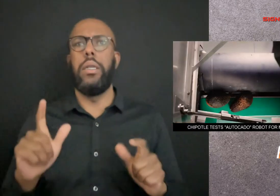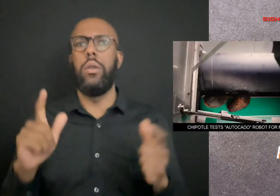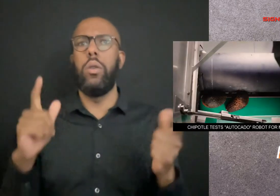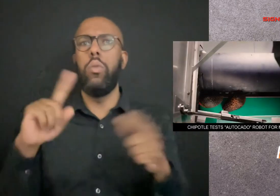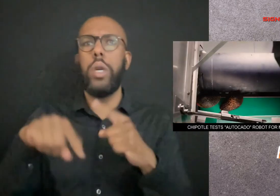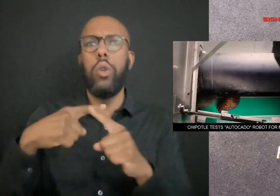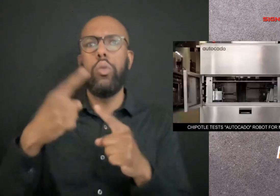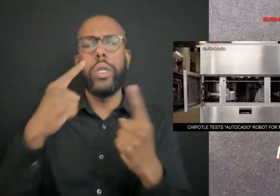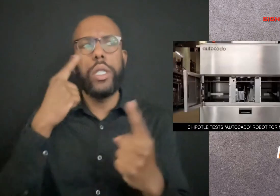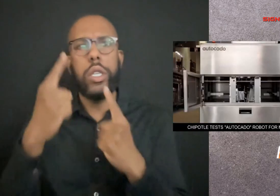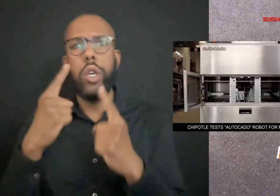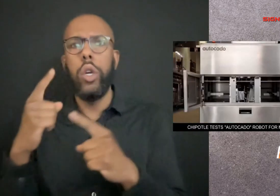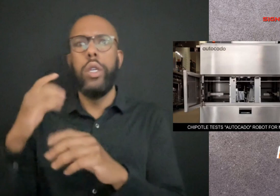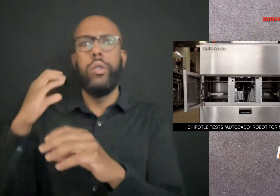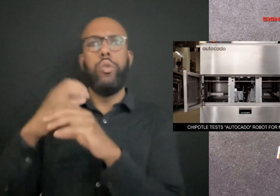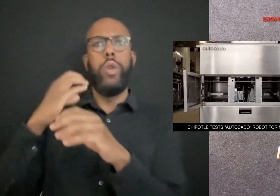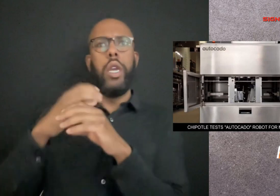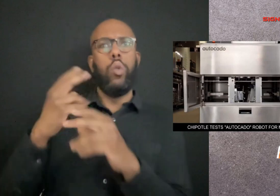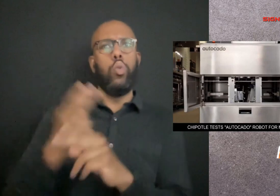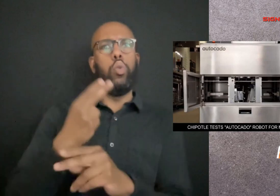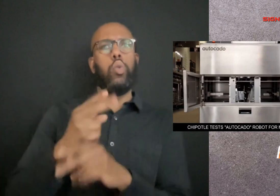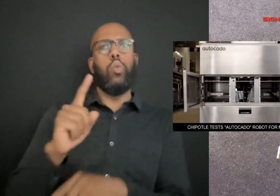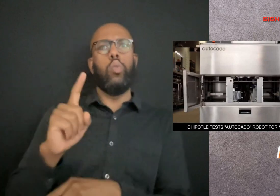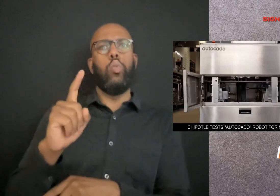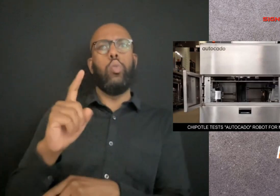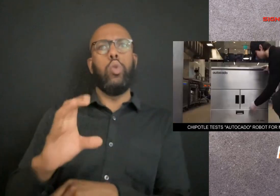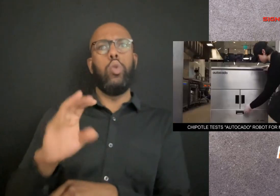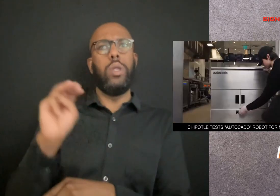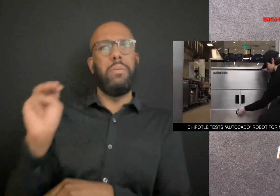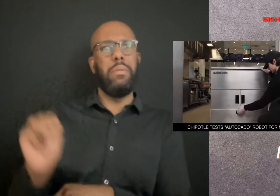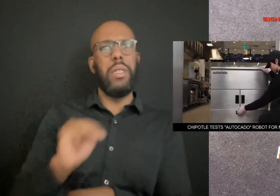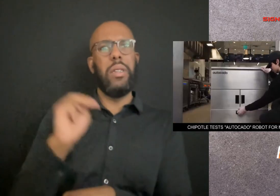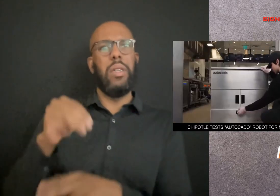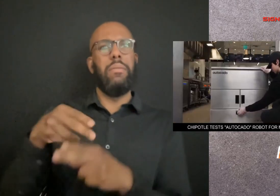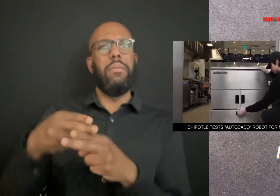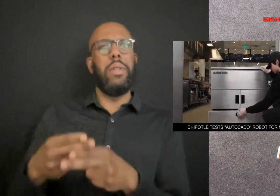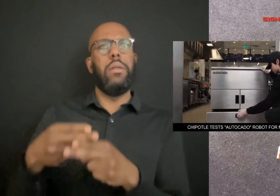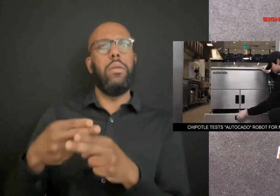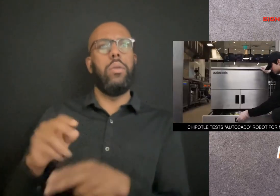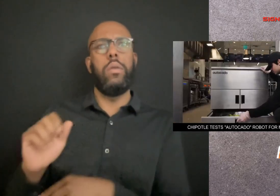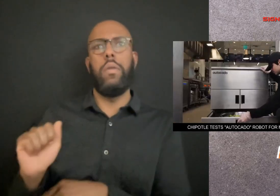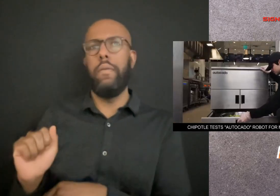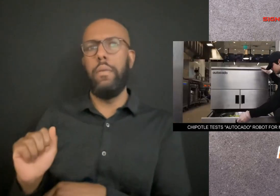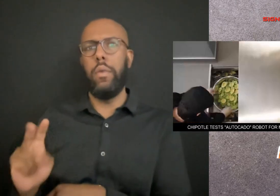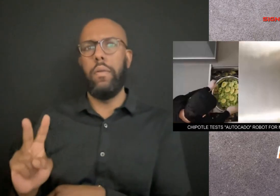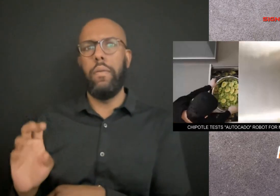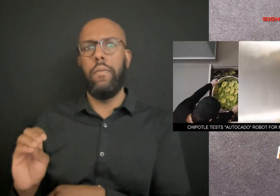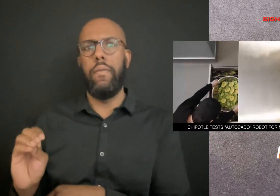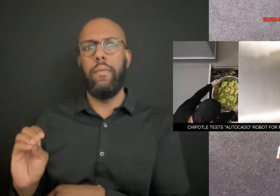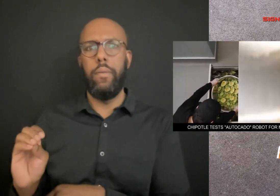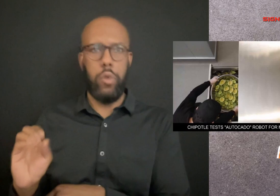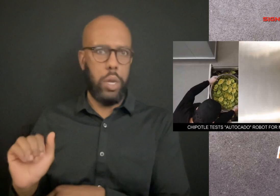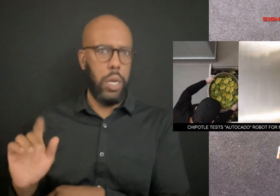And that's a big deal when you consider Chipotle uses 100 million pounds of avocados each year.